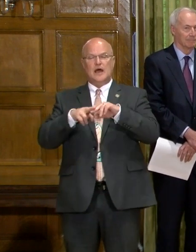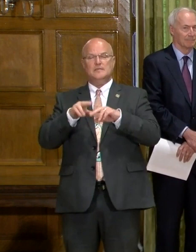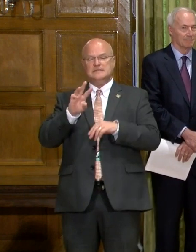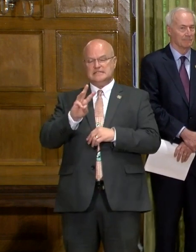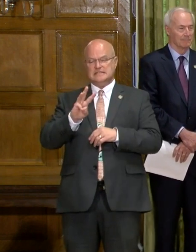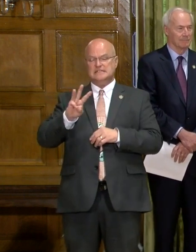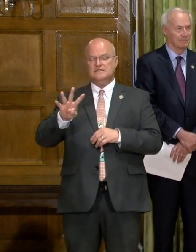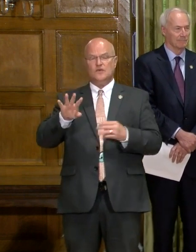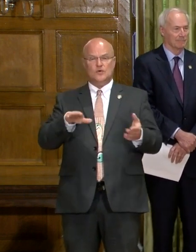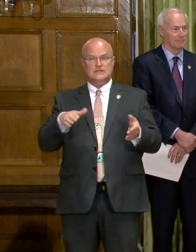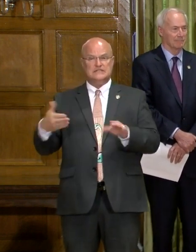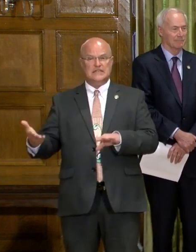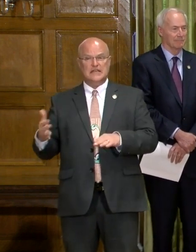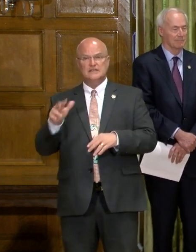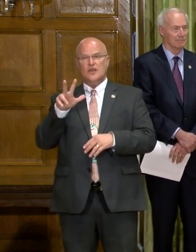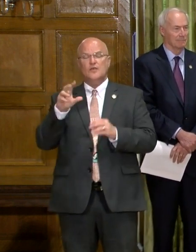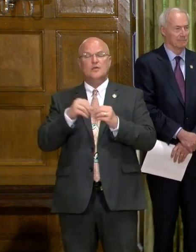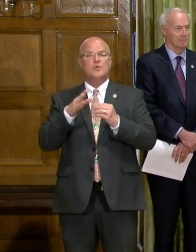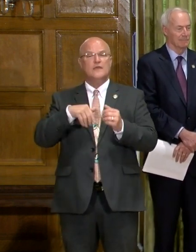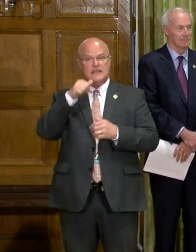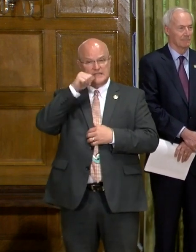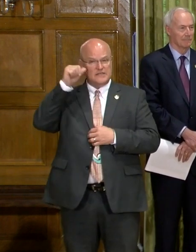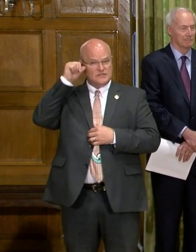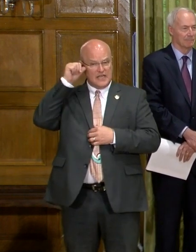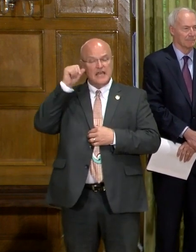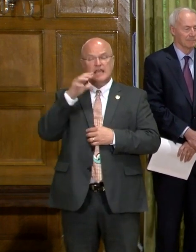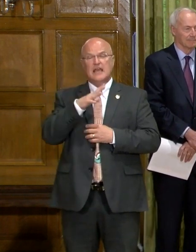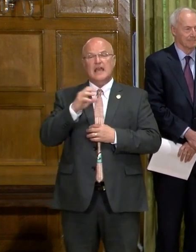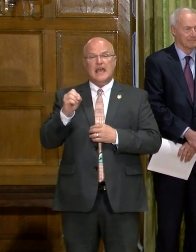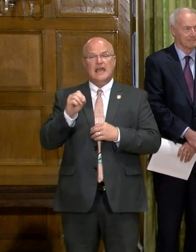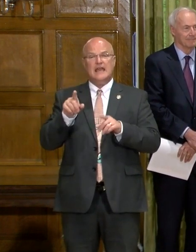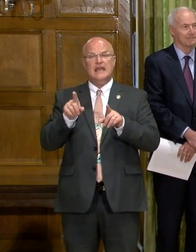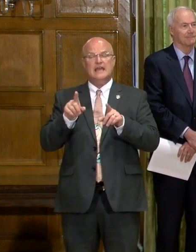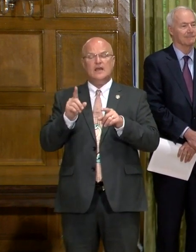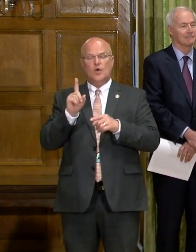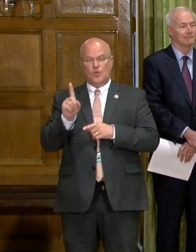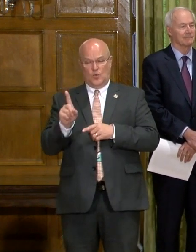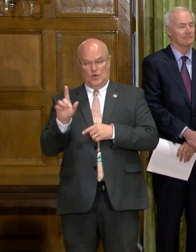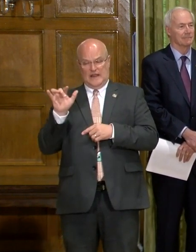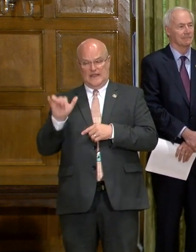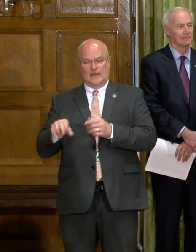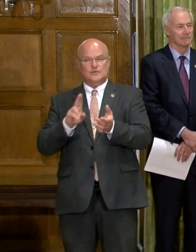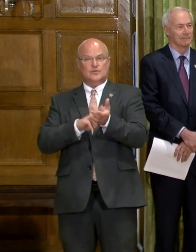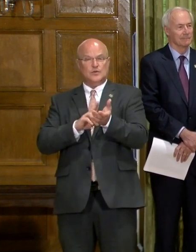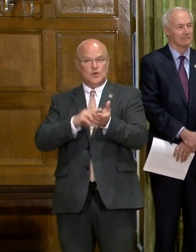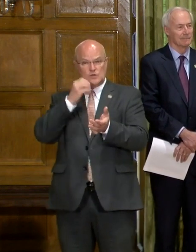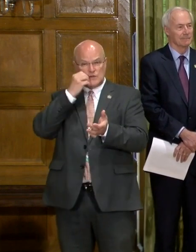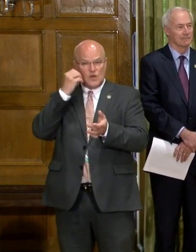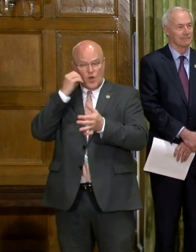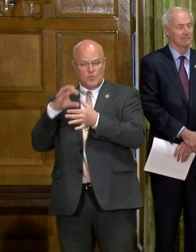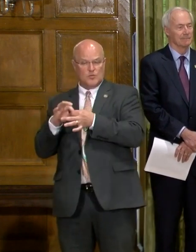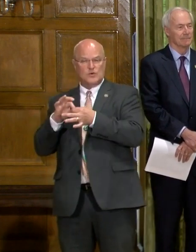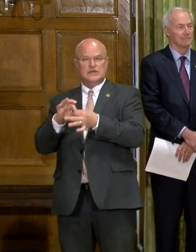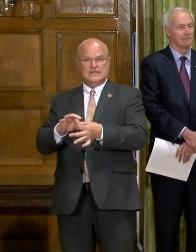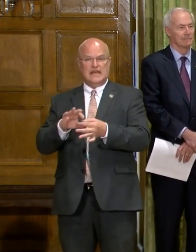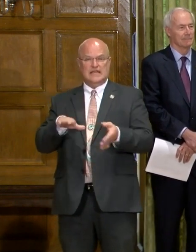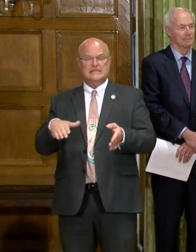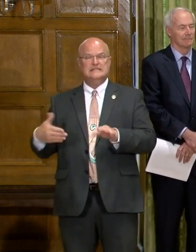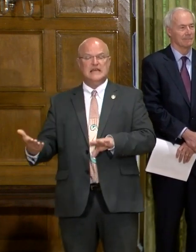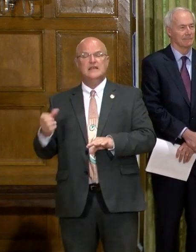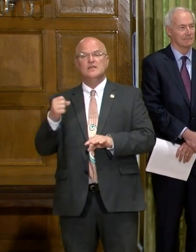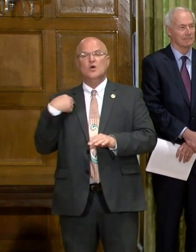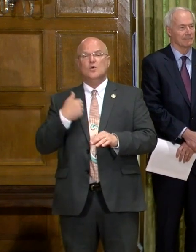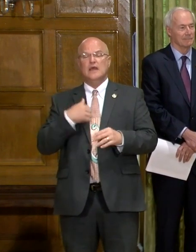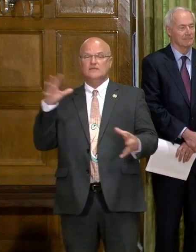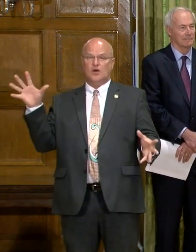64 deaths. That's three more than yesterday. And as an aside, one of those was a nursing home related death.